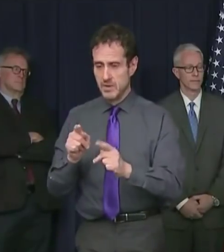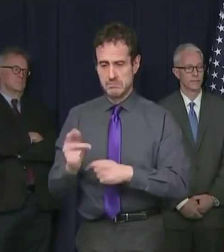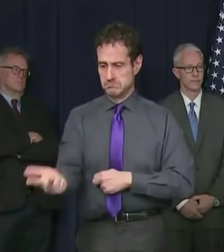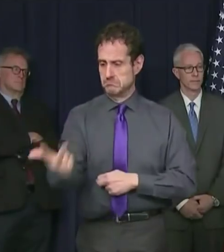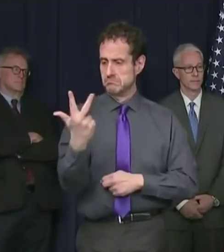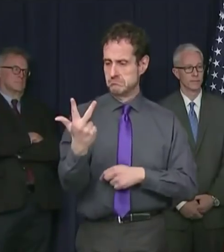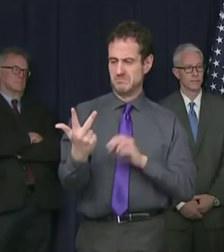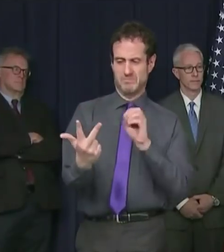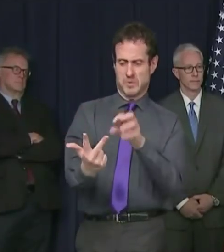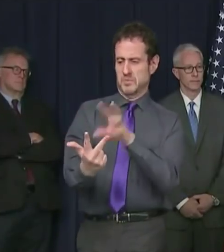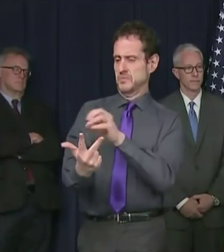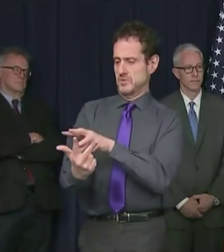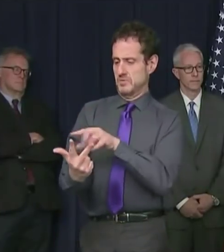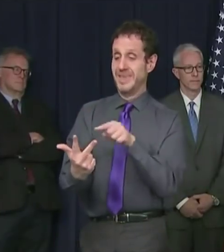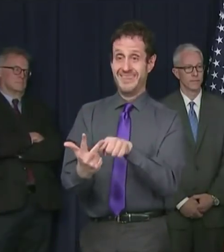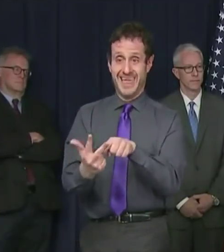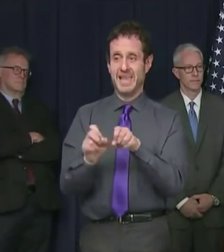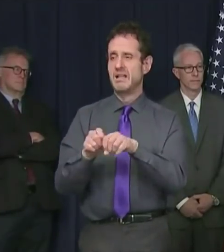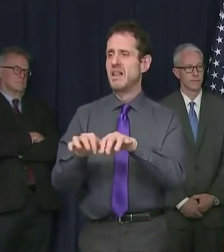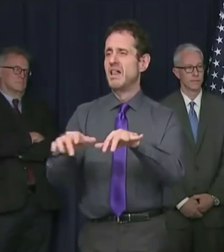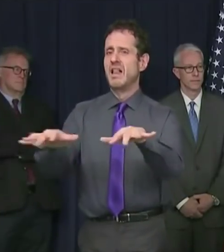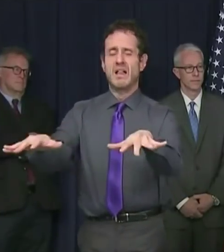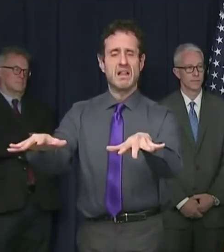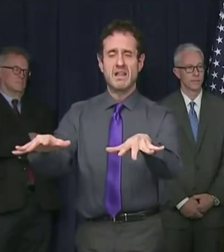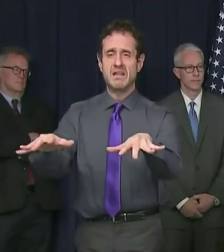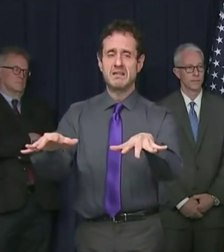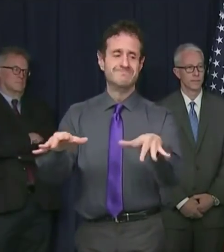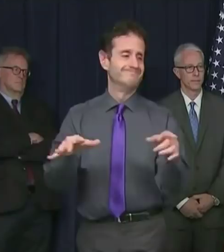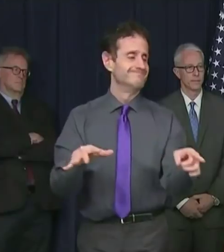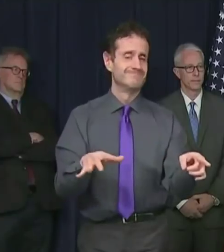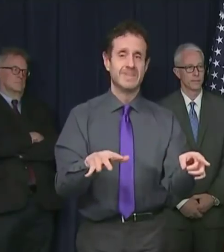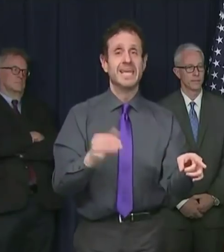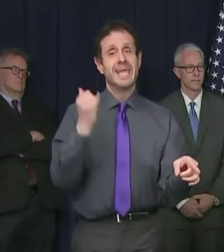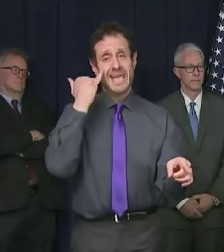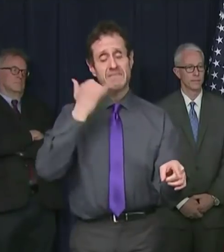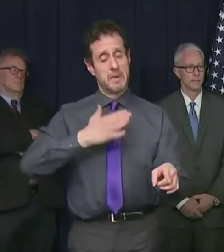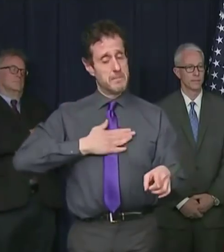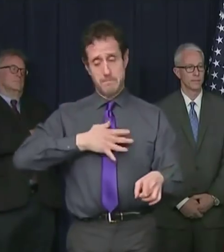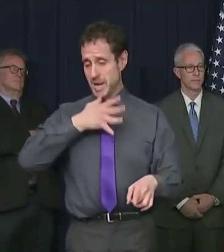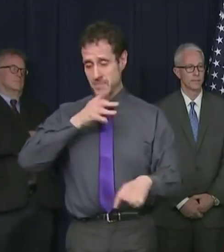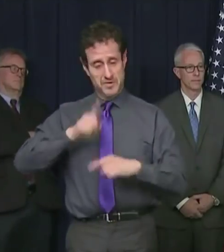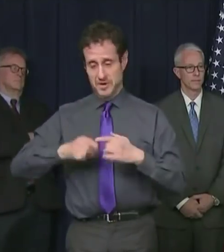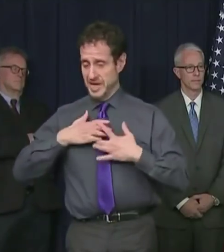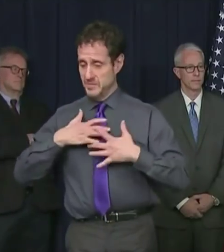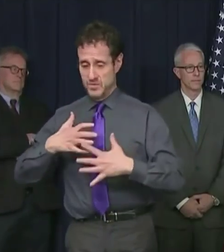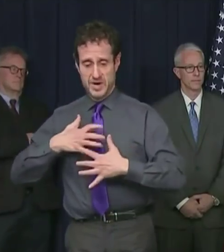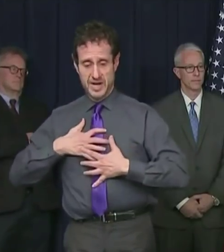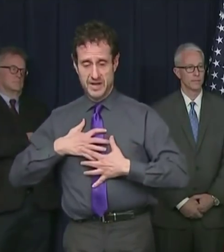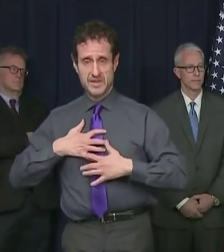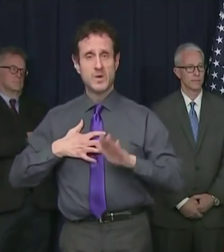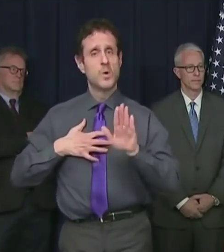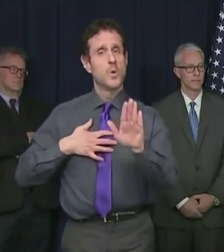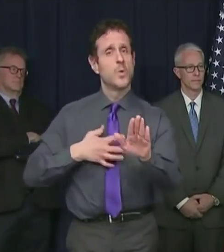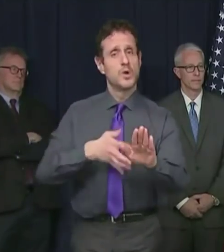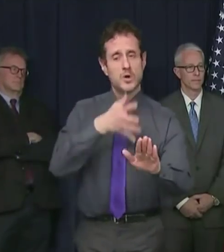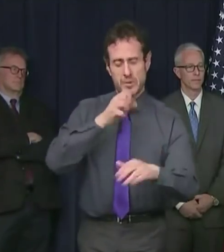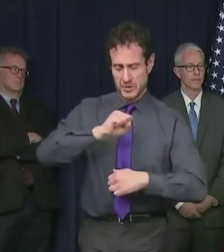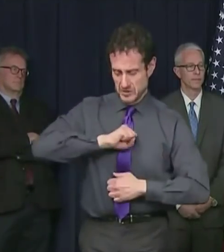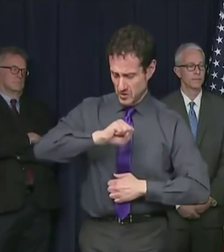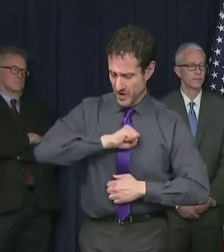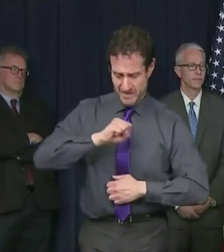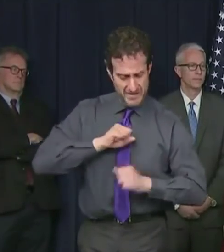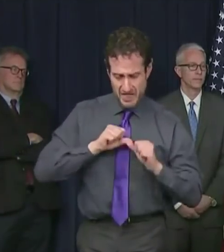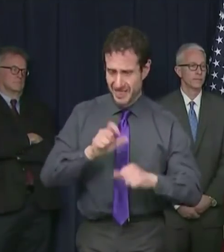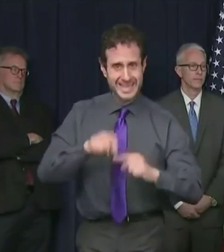more people there won't be a hospital bed when my mother can't breathe very well or when yours is coughing too